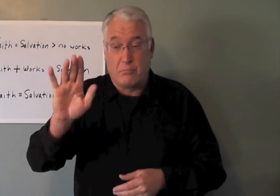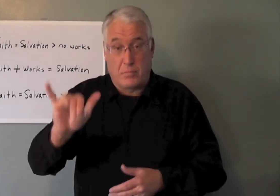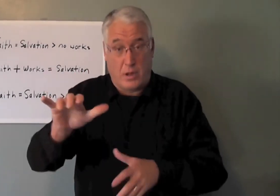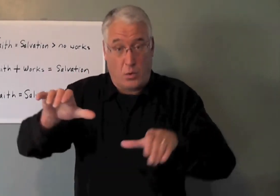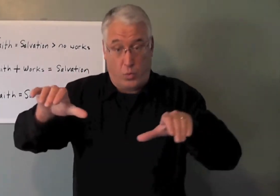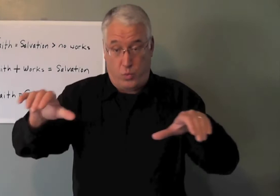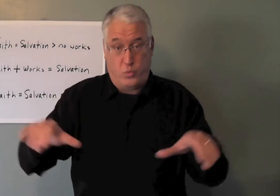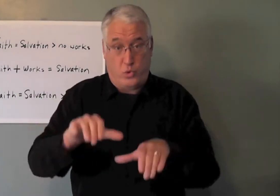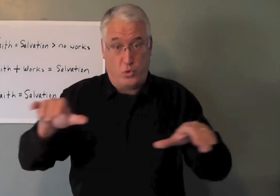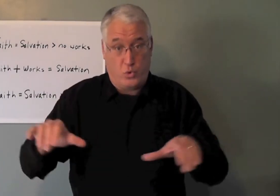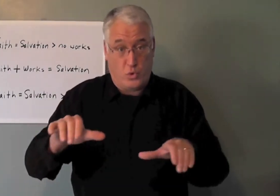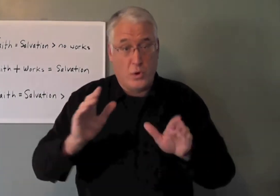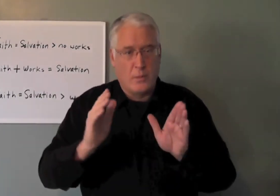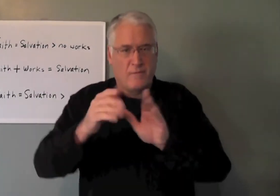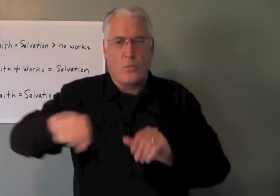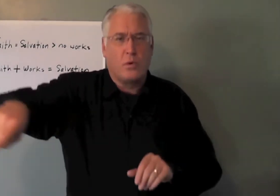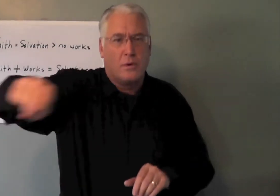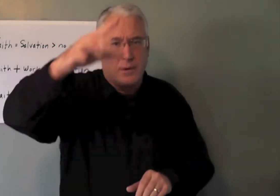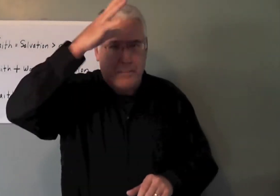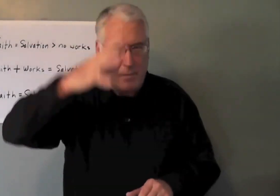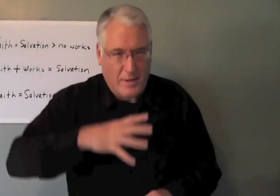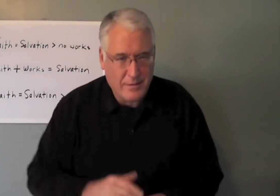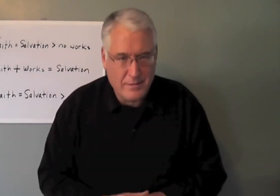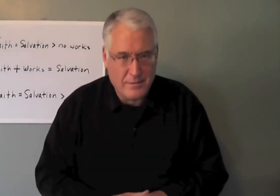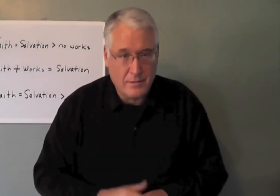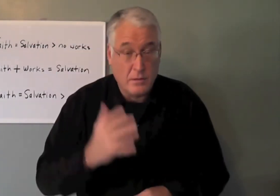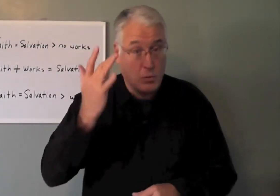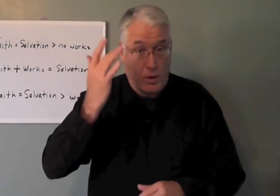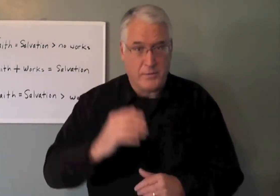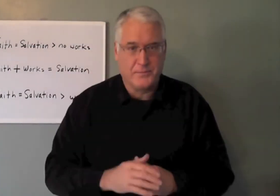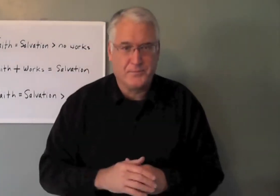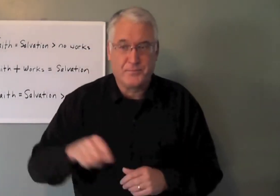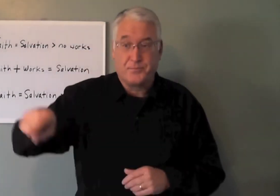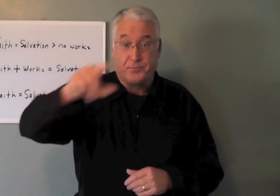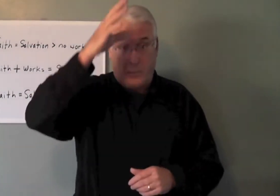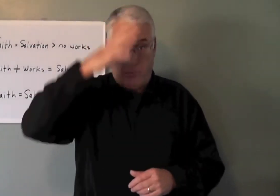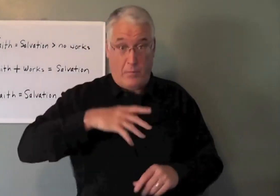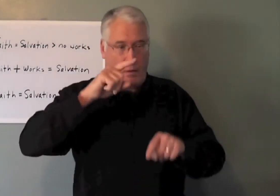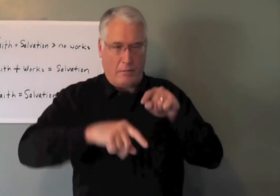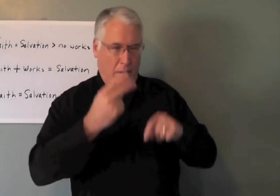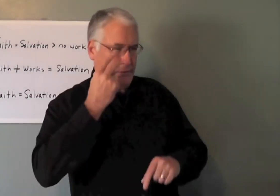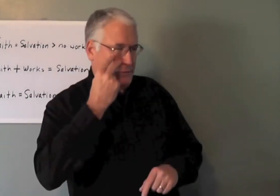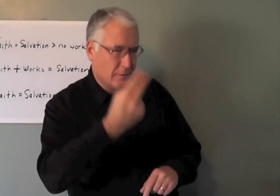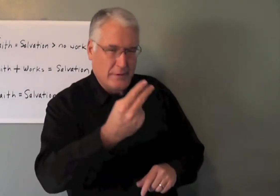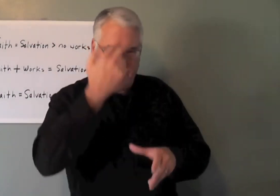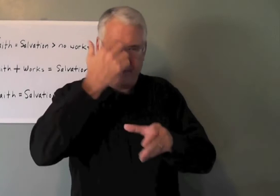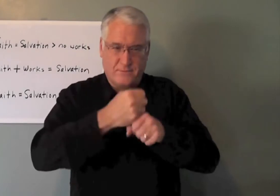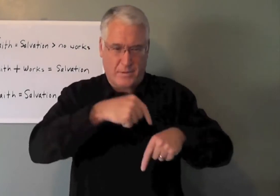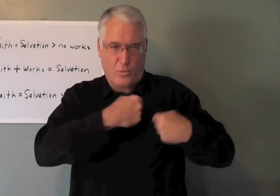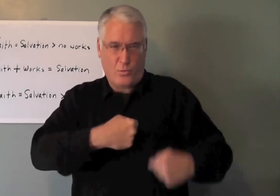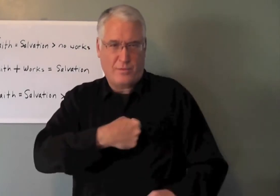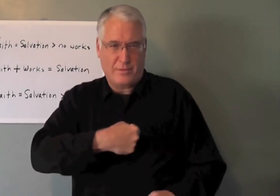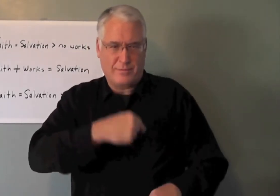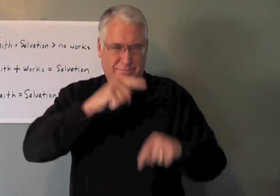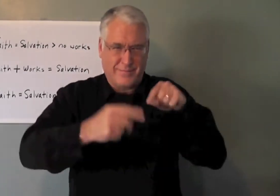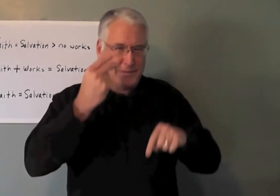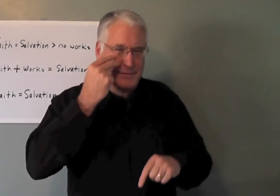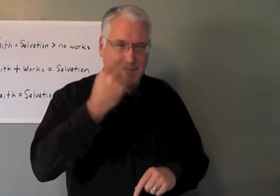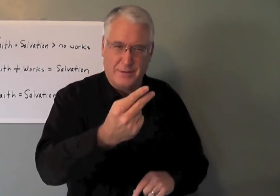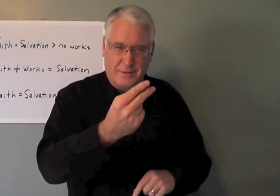Justification that is by works before men. Why? Because men cannot see faith in your heart.